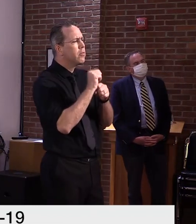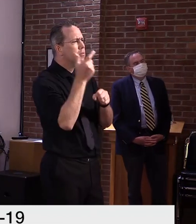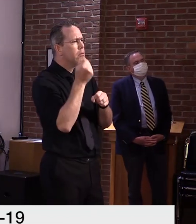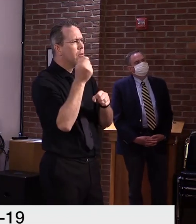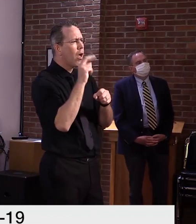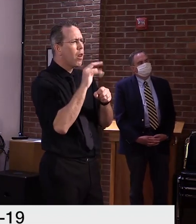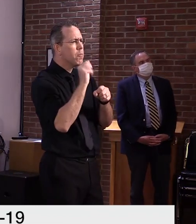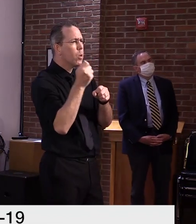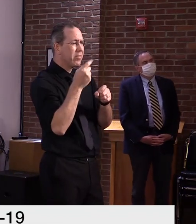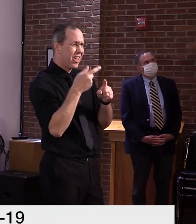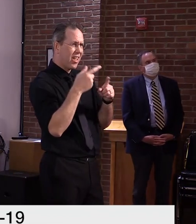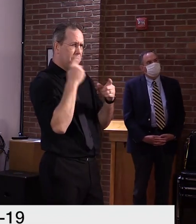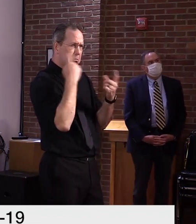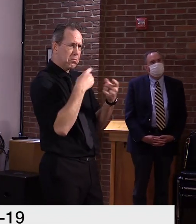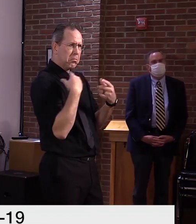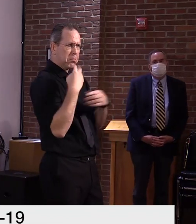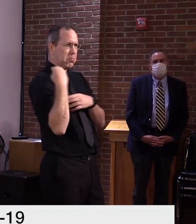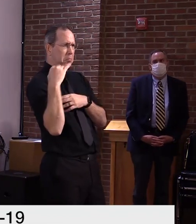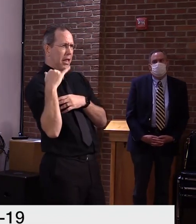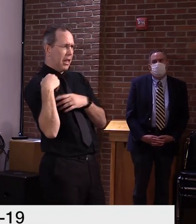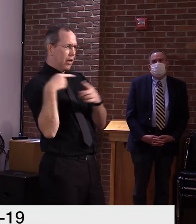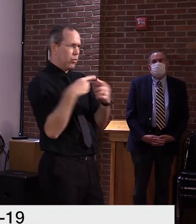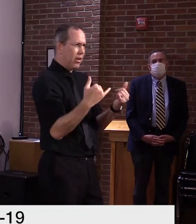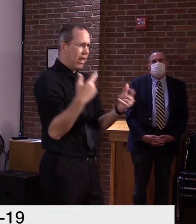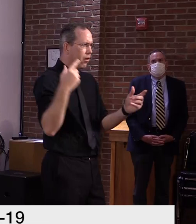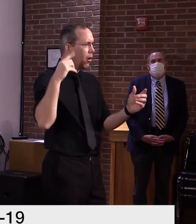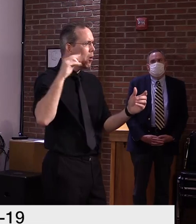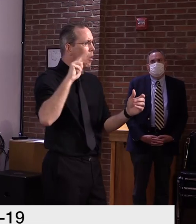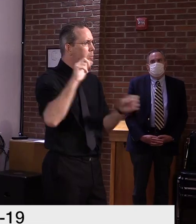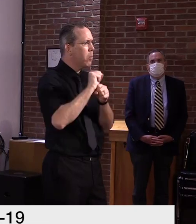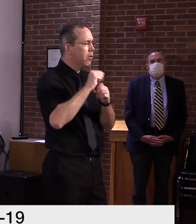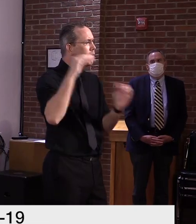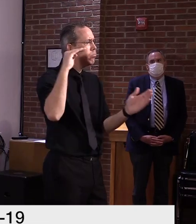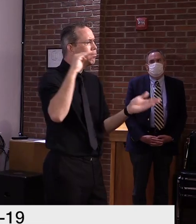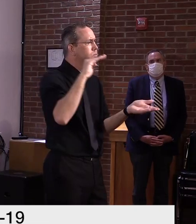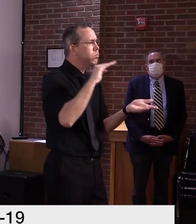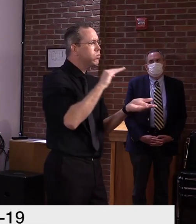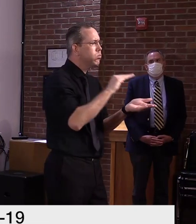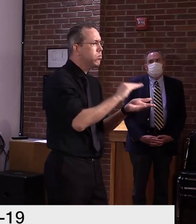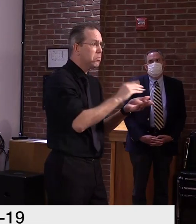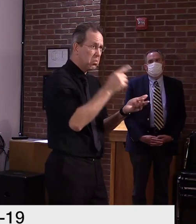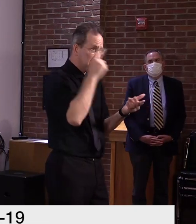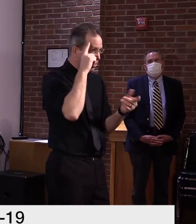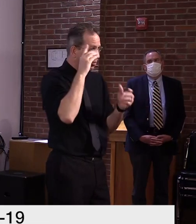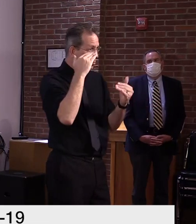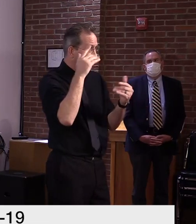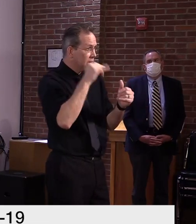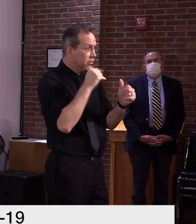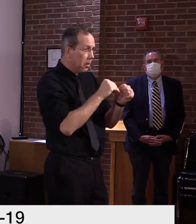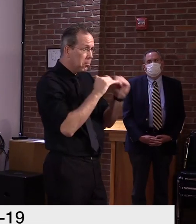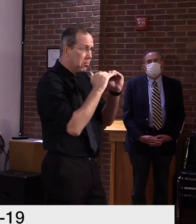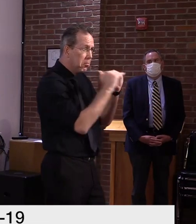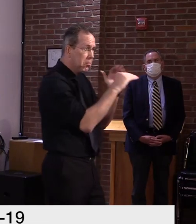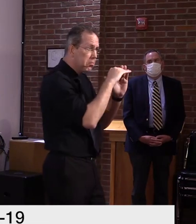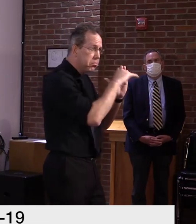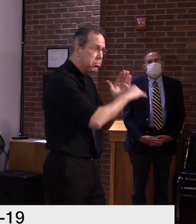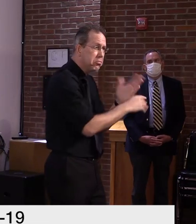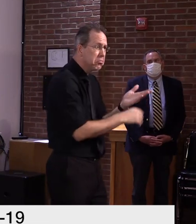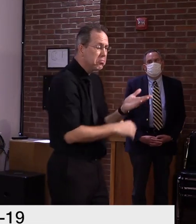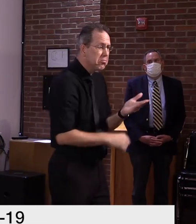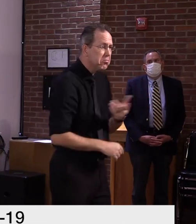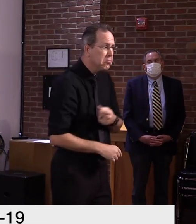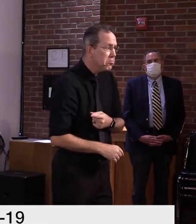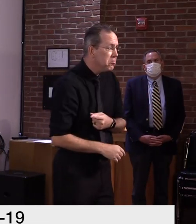haven't really opened up the state. Yeah, very difficult to determine. Obviously, good news that it's declining and